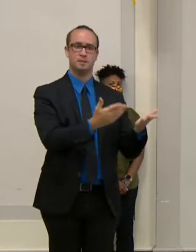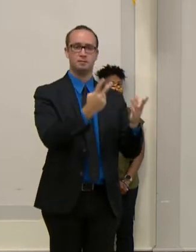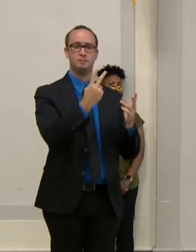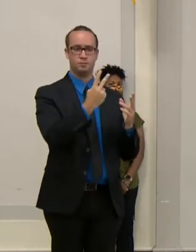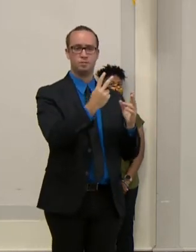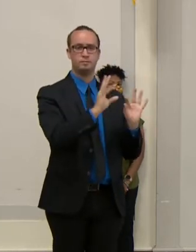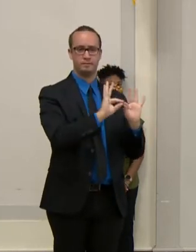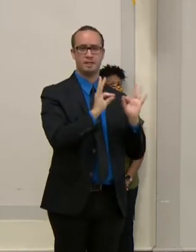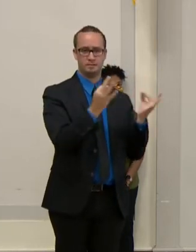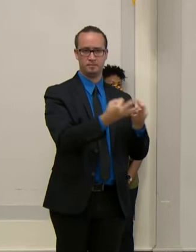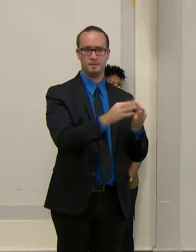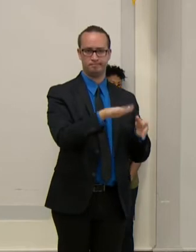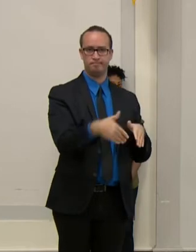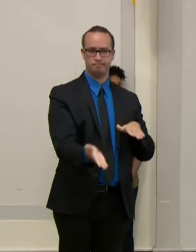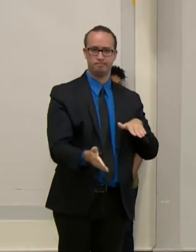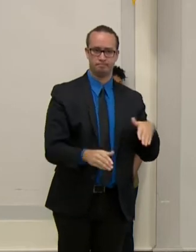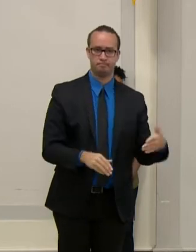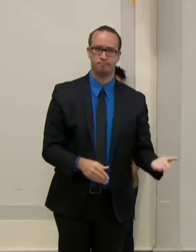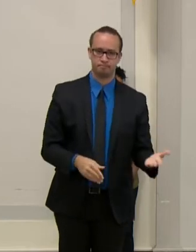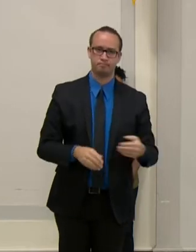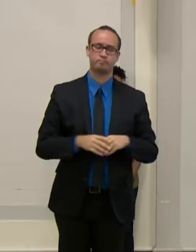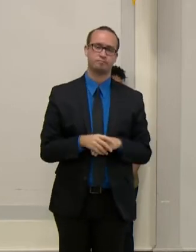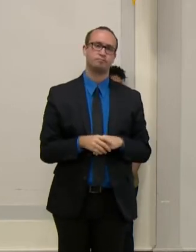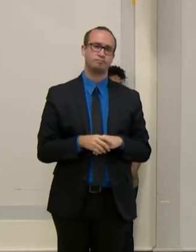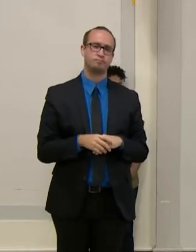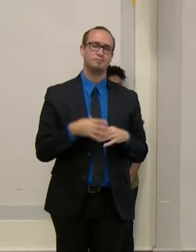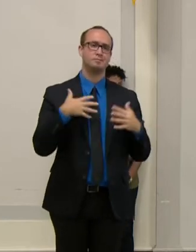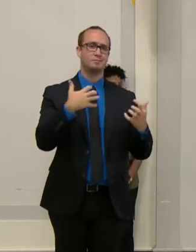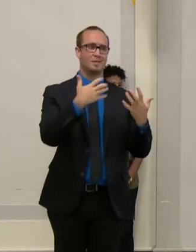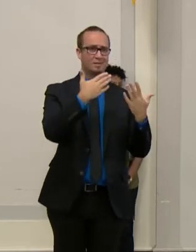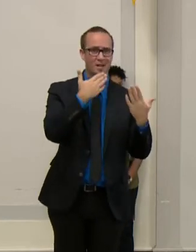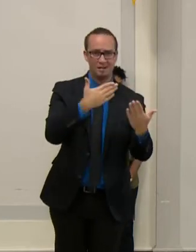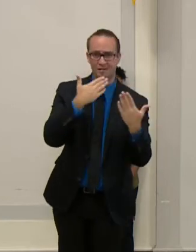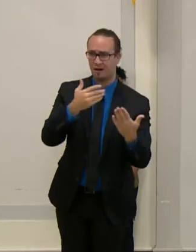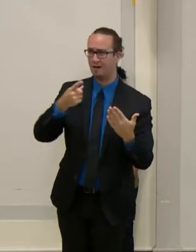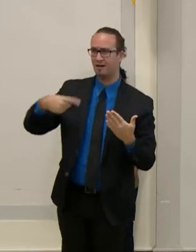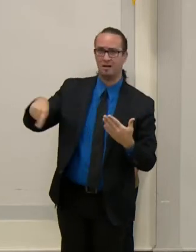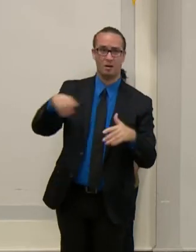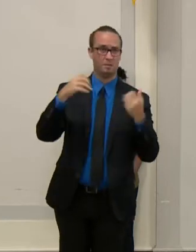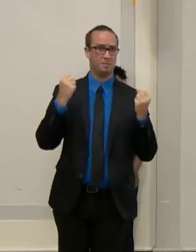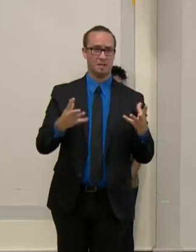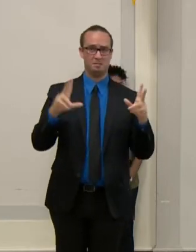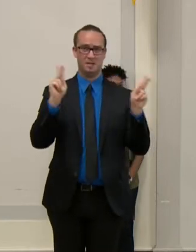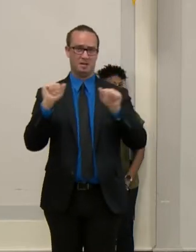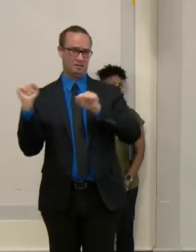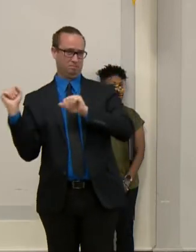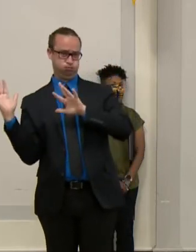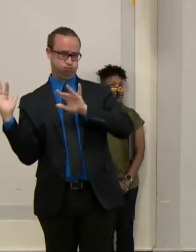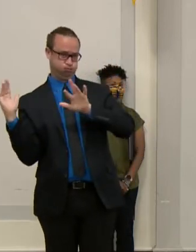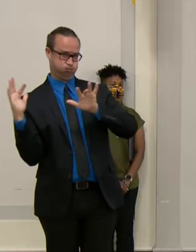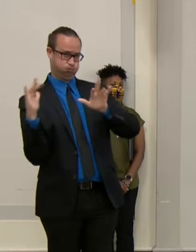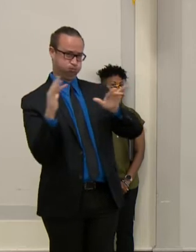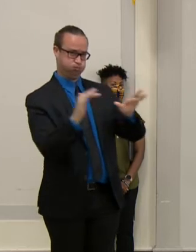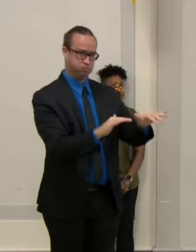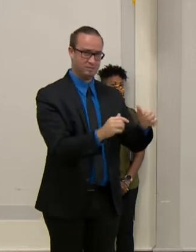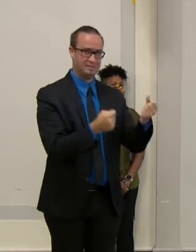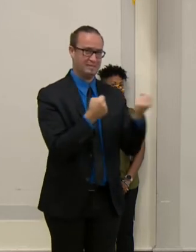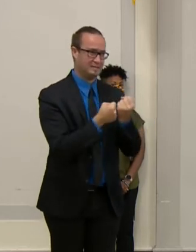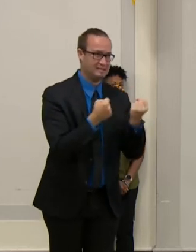the residents of our city who rushed into danger to help their fellow Baltimoreans immediately following the explosion.